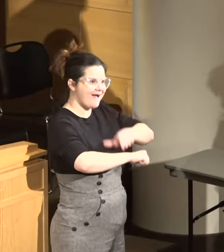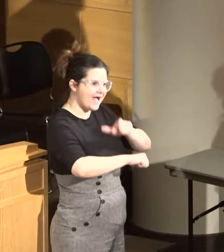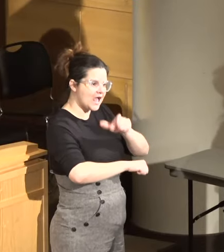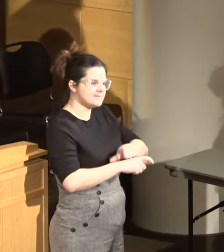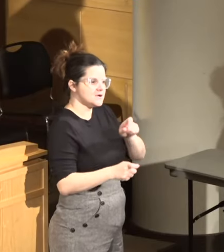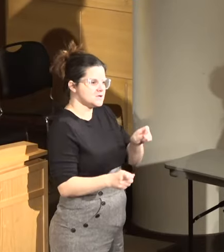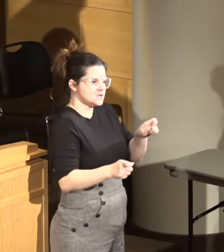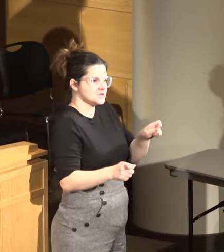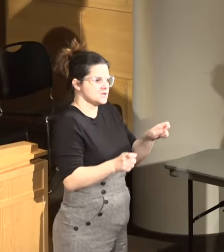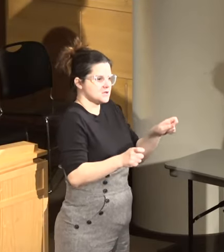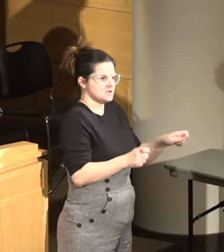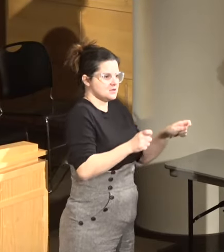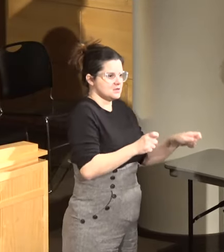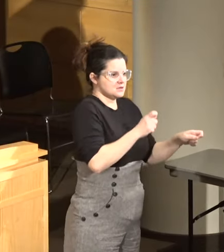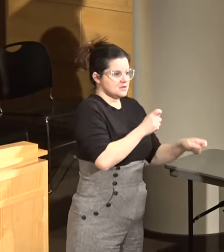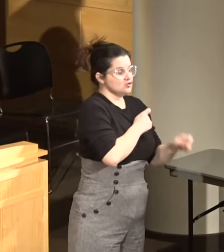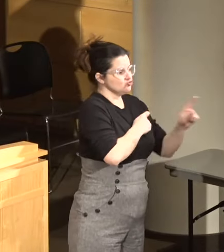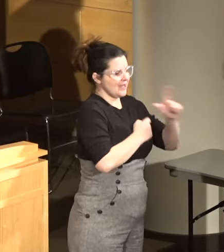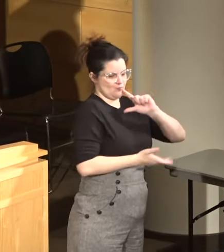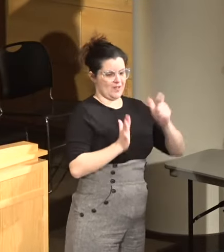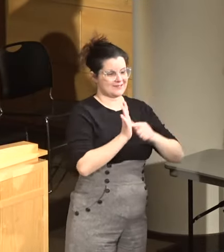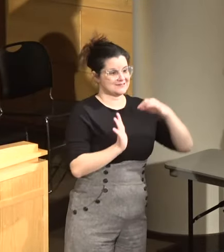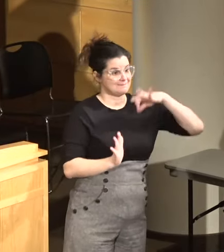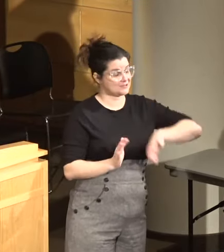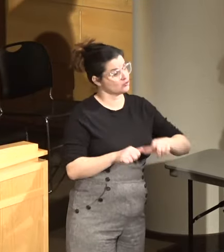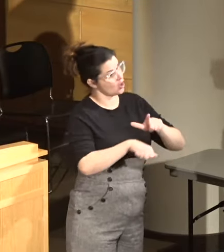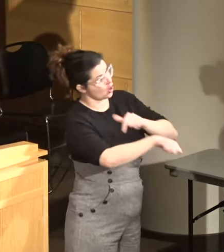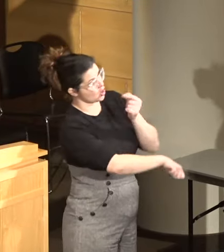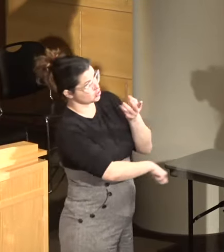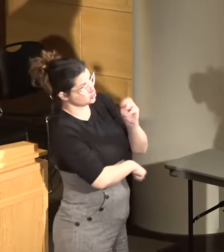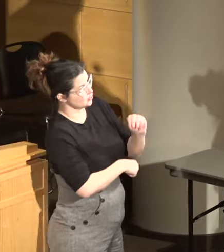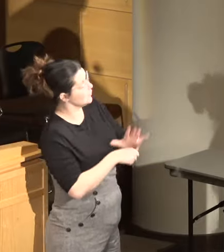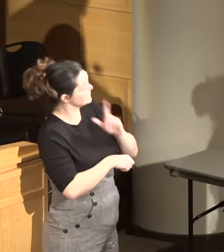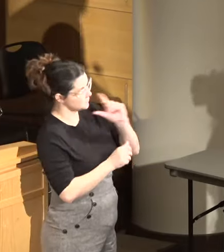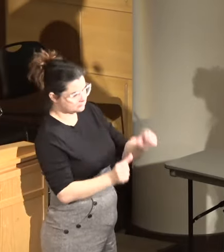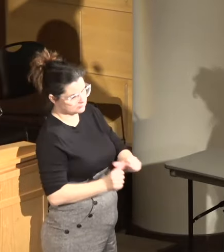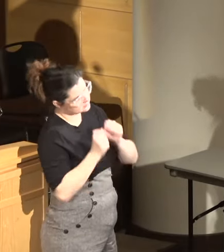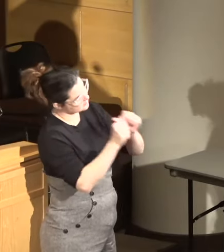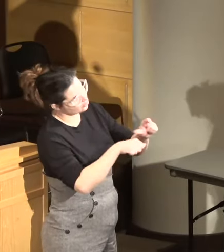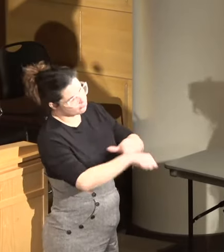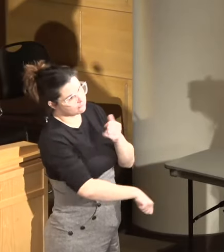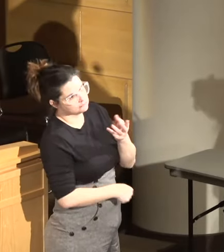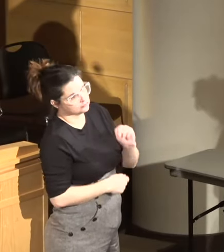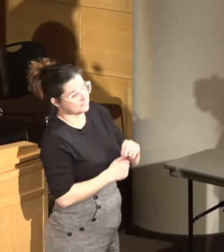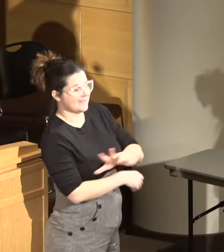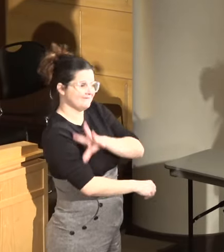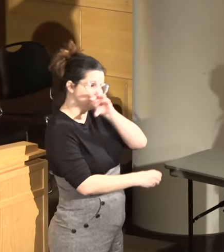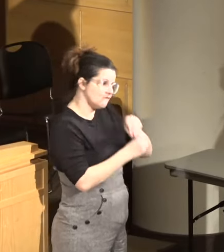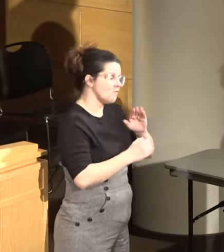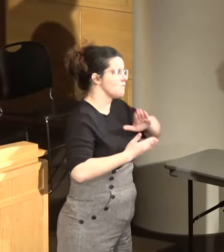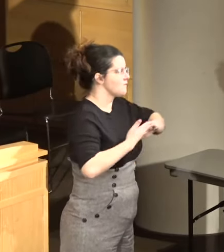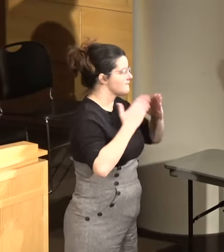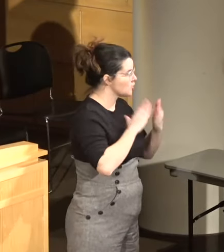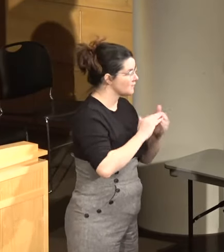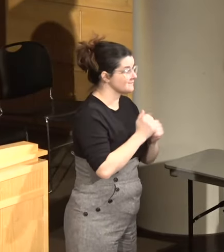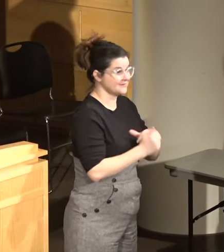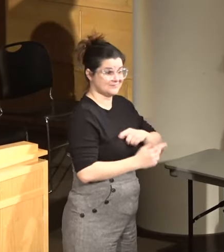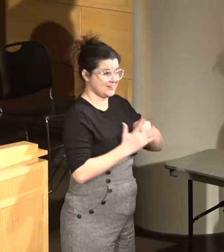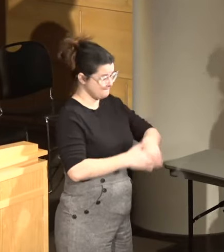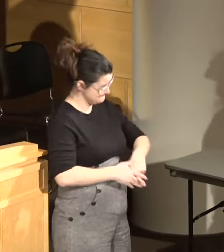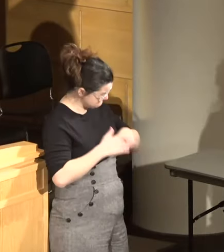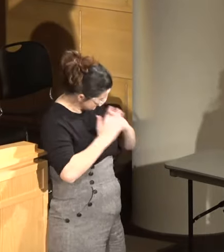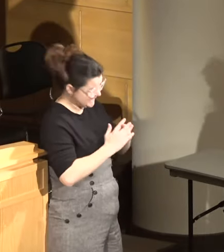so that they see the benefits. So it's long term. You've got to be in it for the long term. You've got to involve your community from the word go,